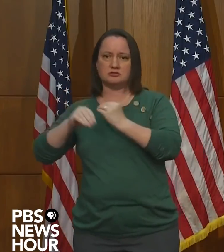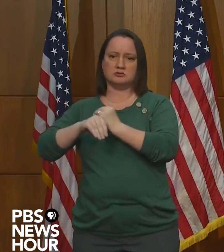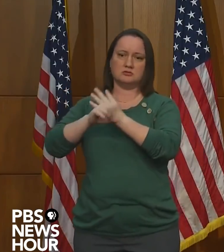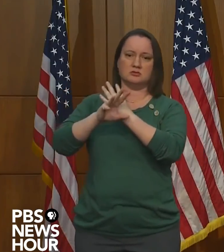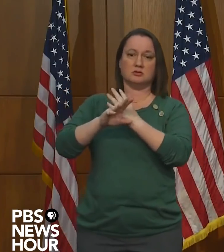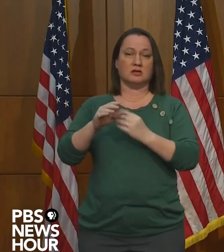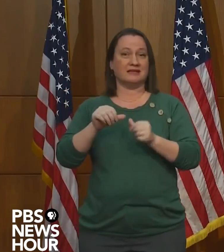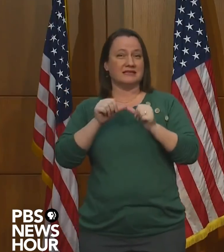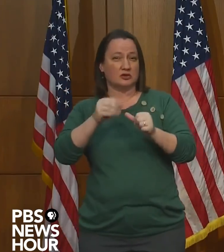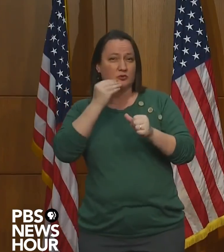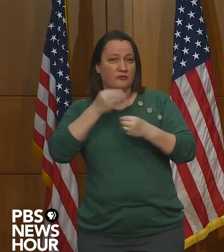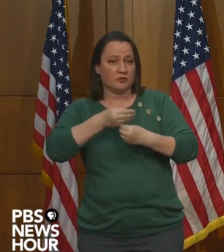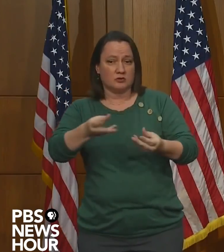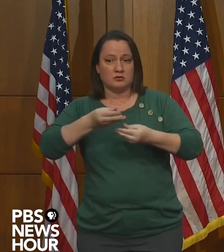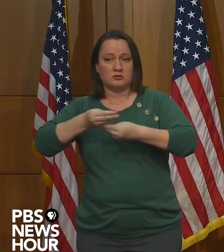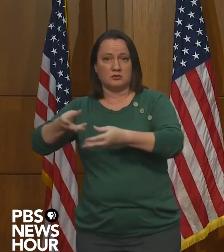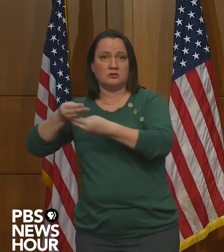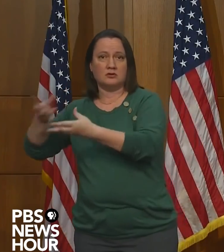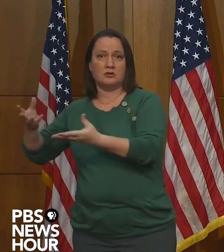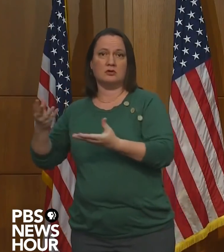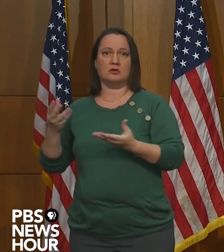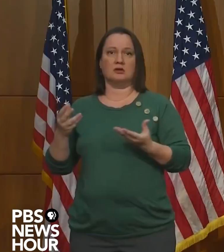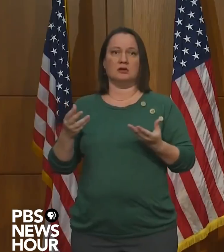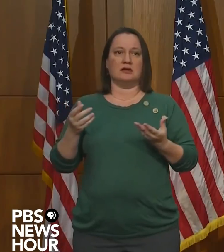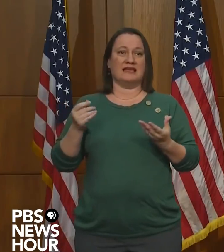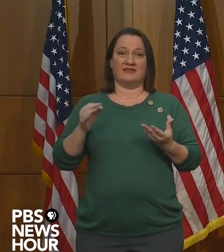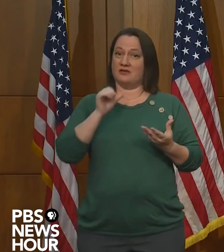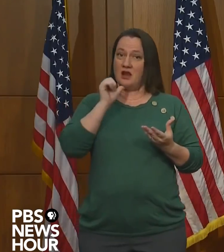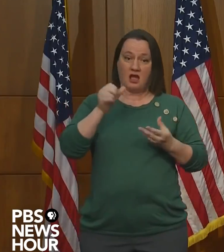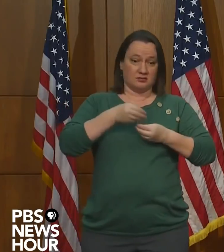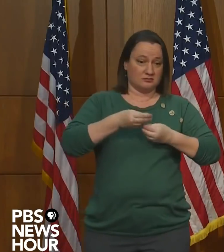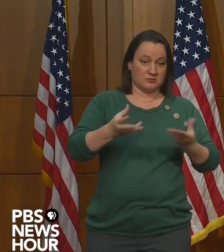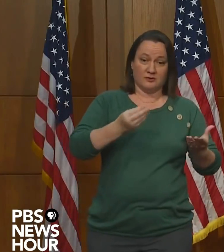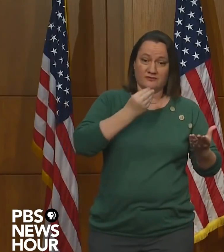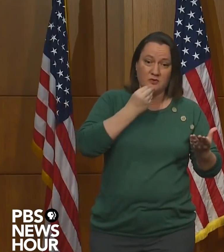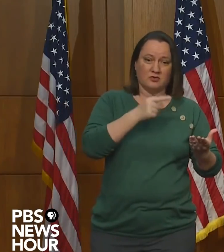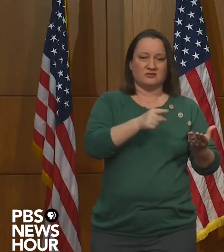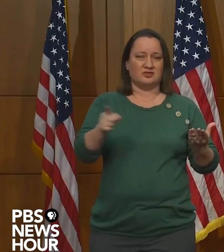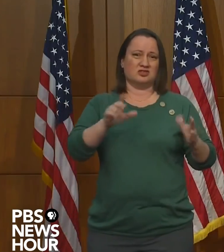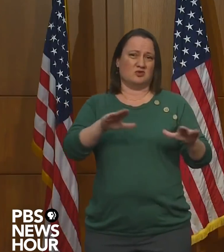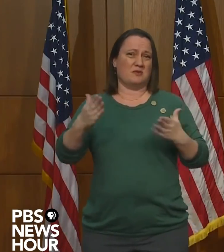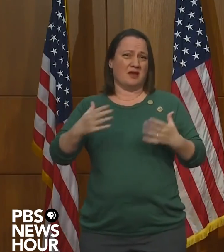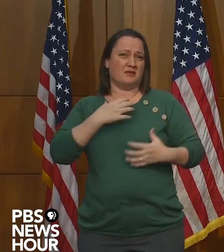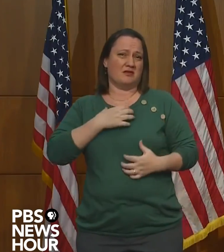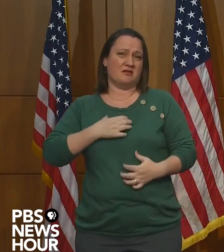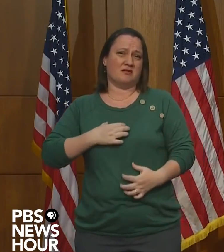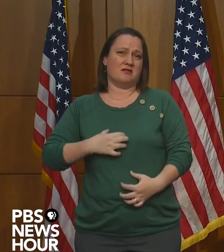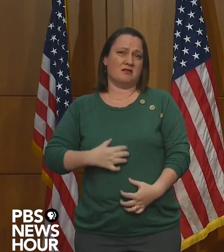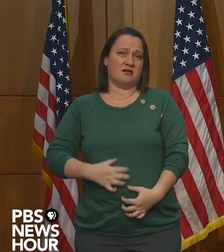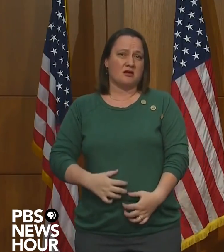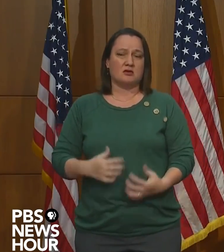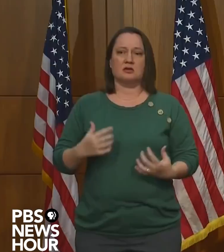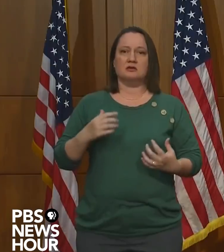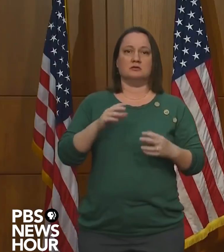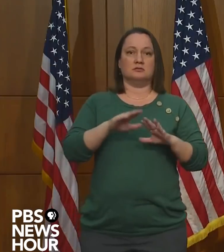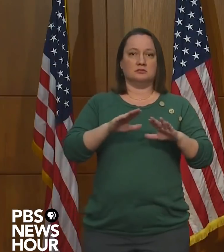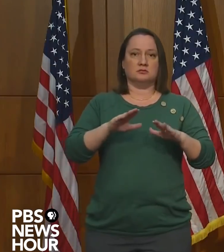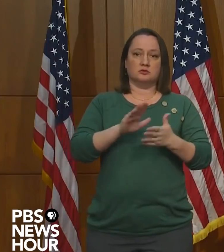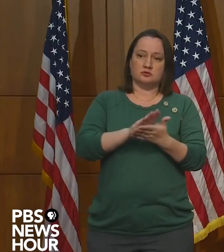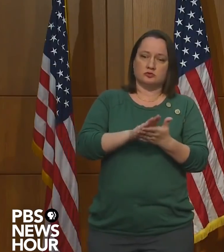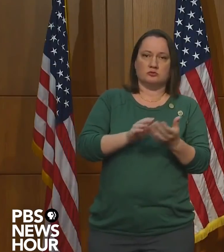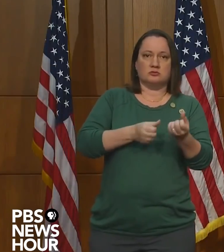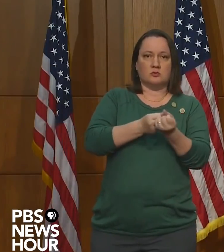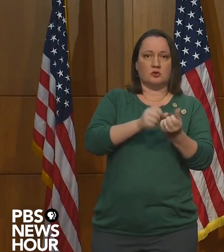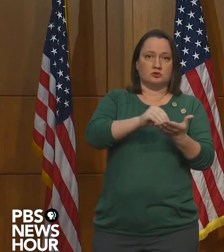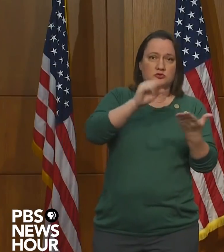meals for children who otherwise would have gone hungry, and support students and families through an immensely challenging